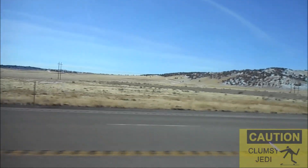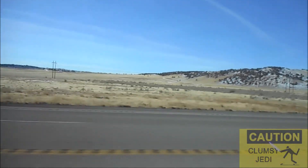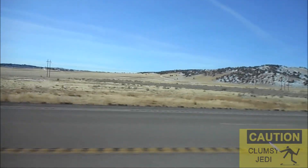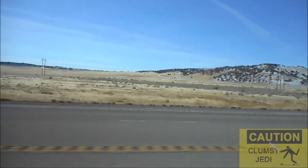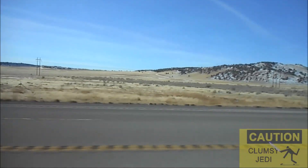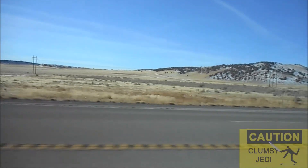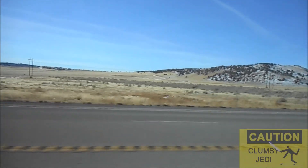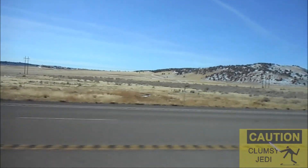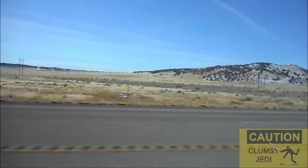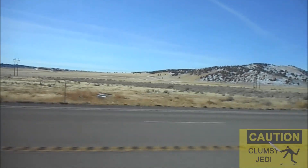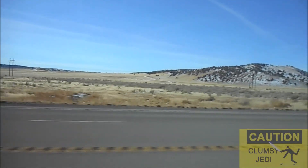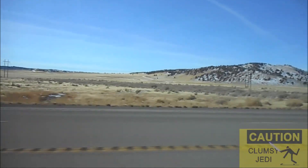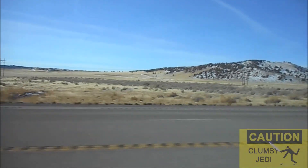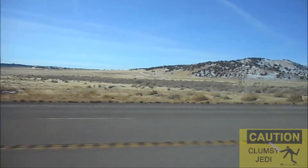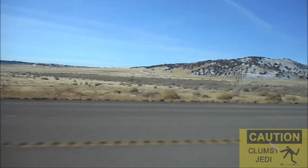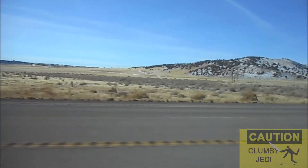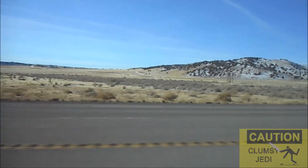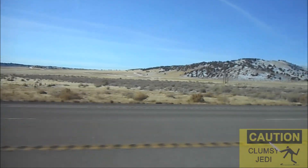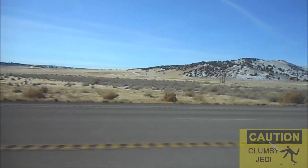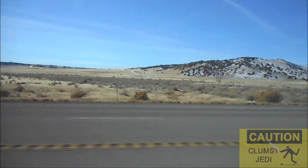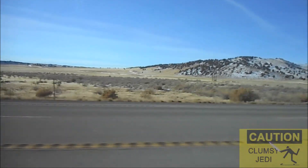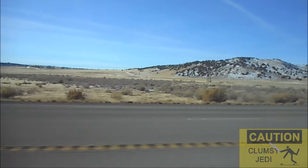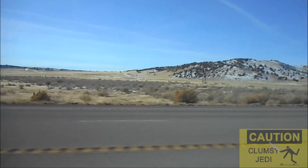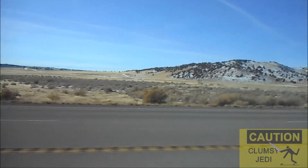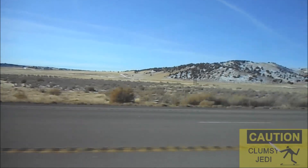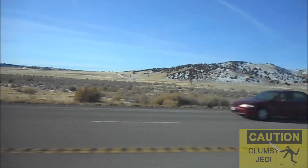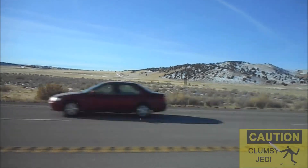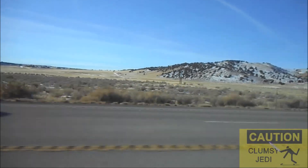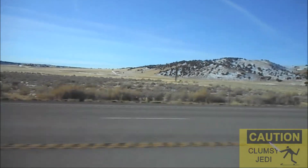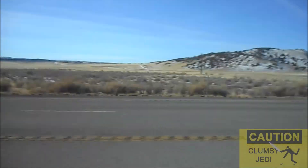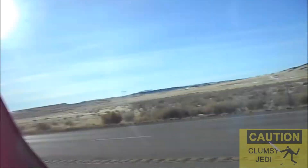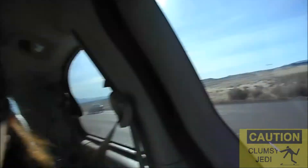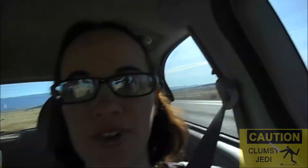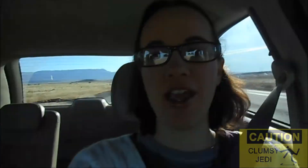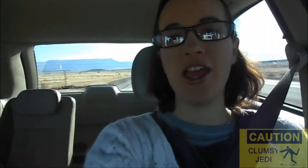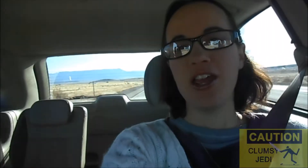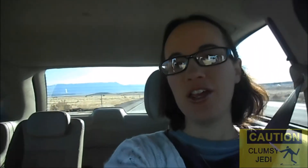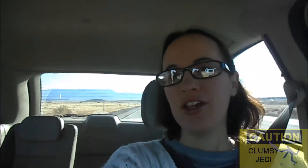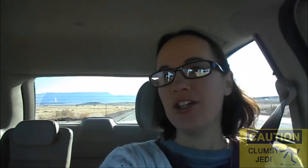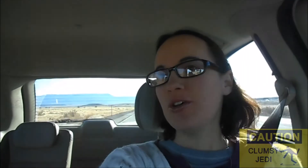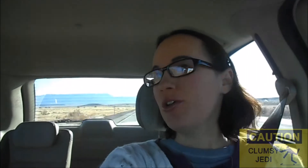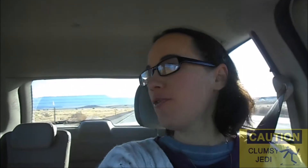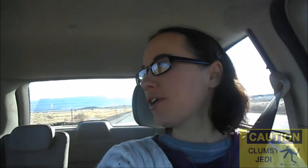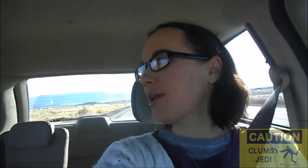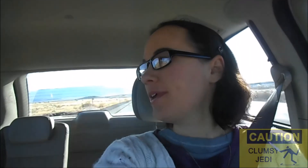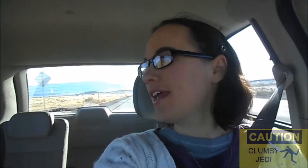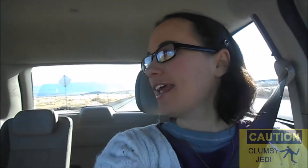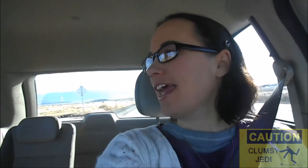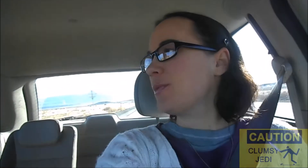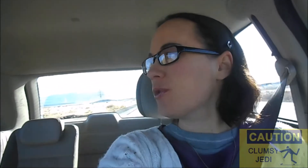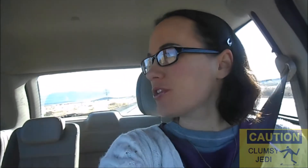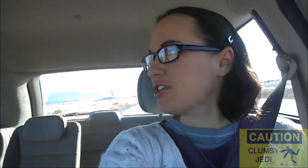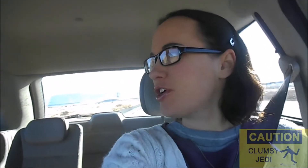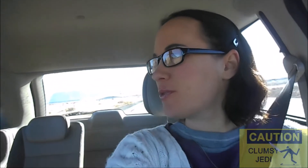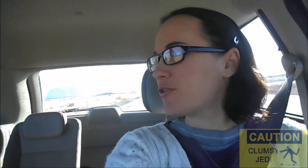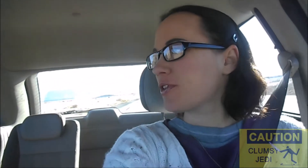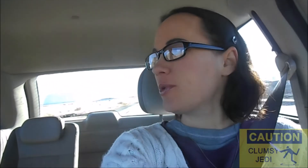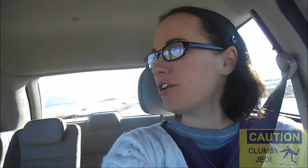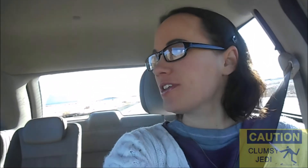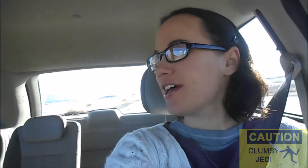I would say, some patches up to ten days, maybe a little bit longer. Don't know if we're going to be getting any more snow before the winter is